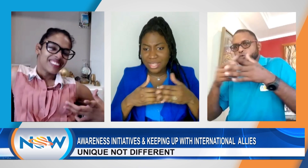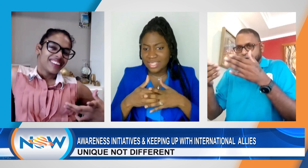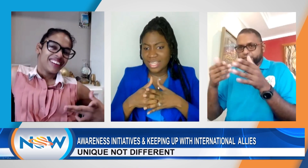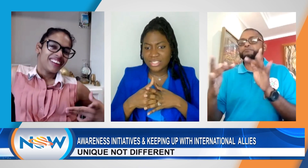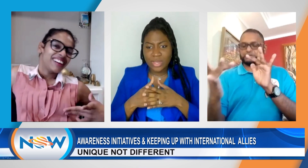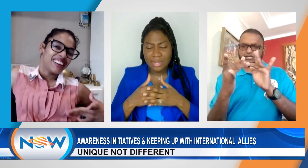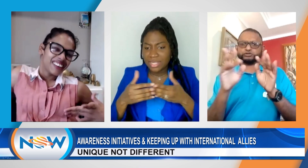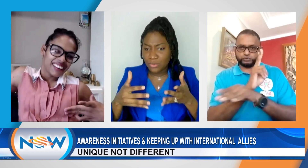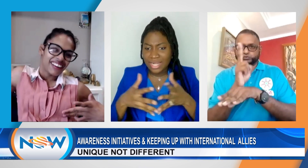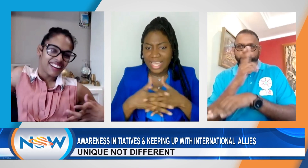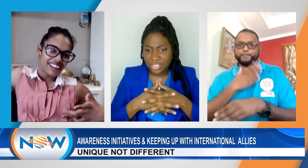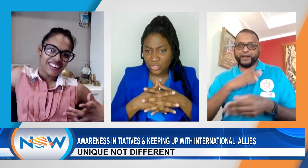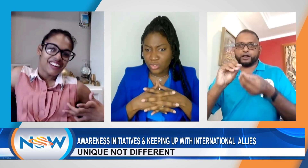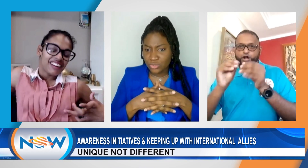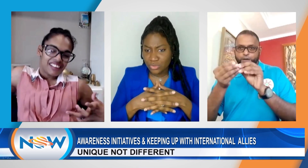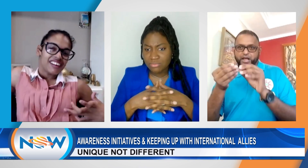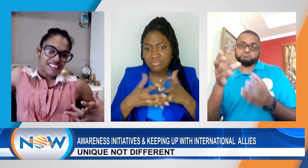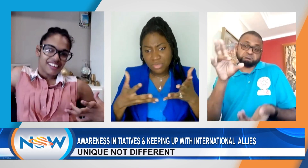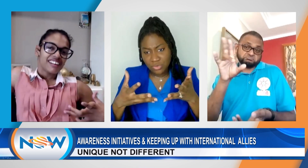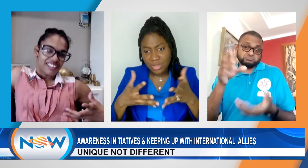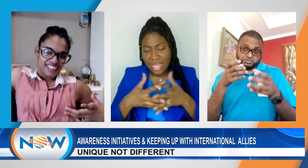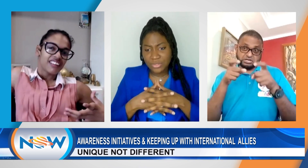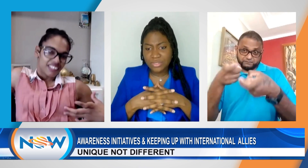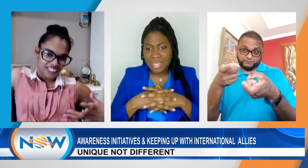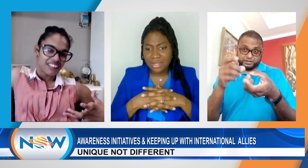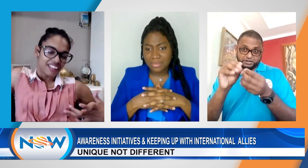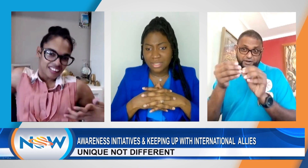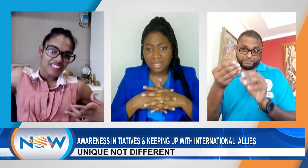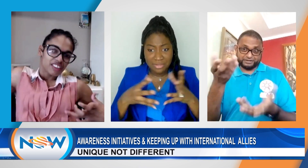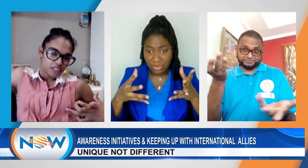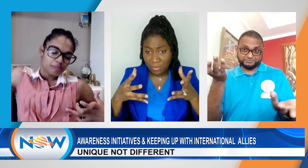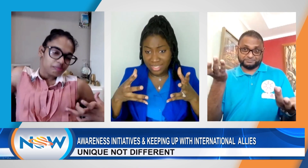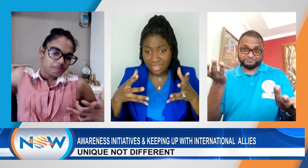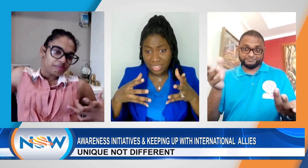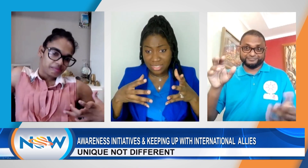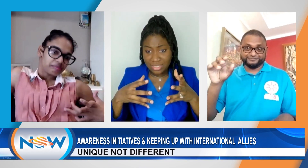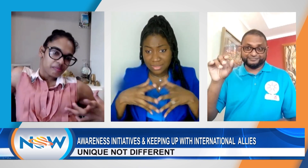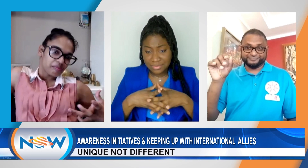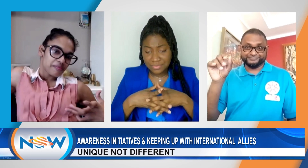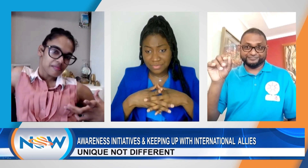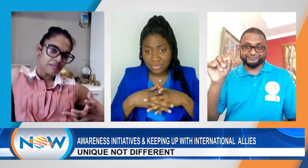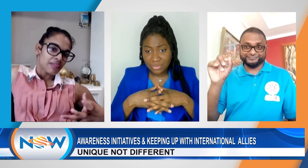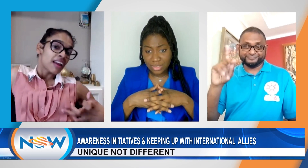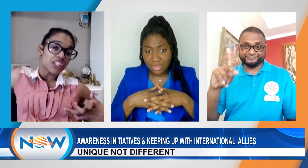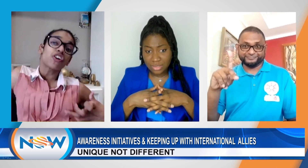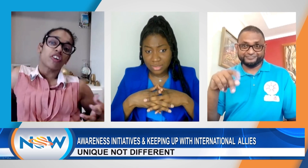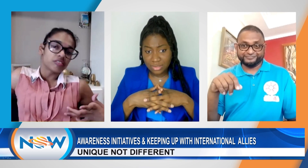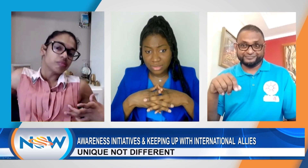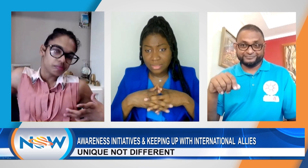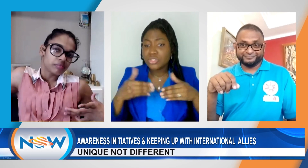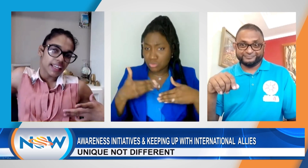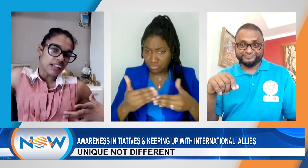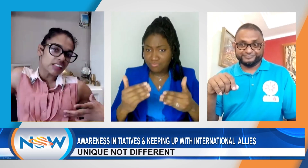president or anybody you would like to talk to. You can use my number if you want to give it. Sure. Yes.